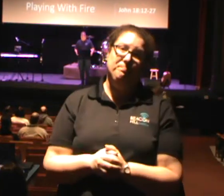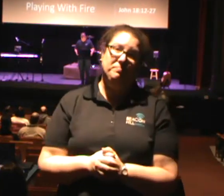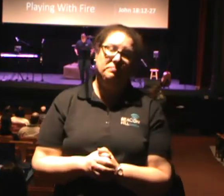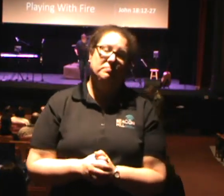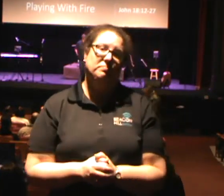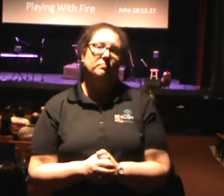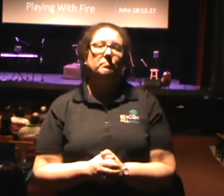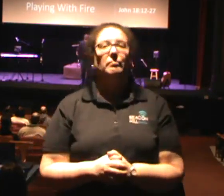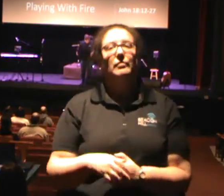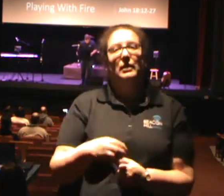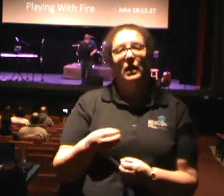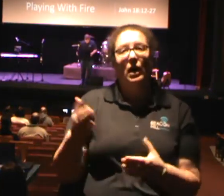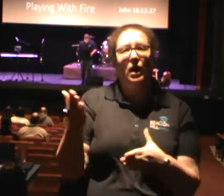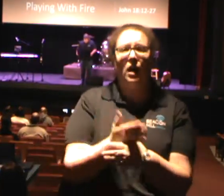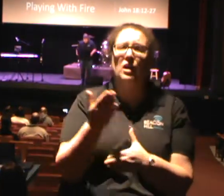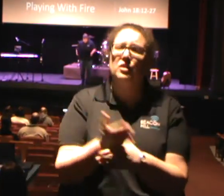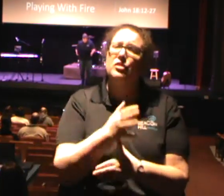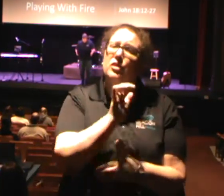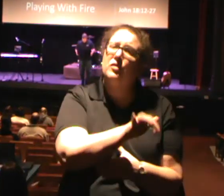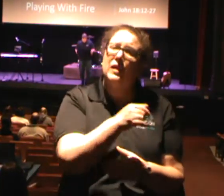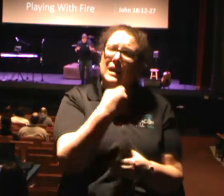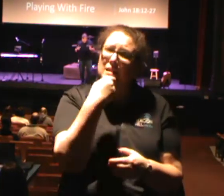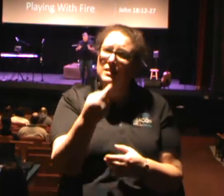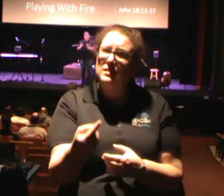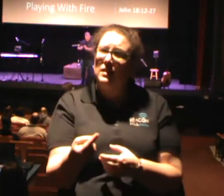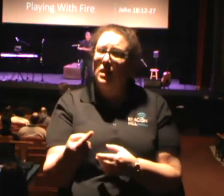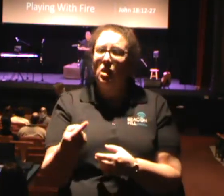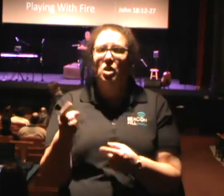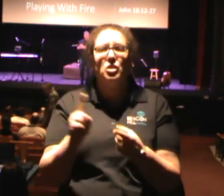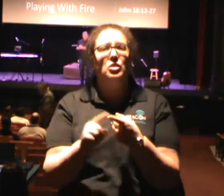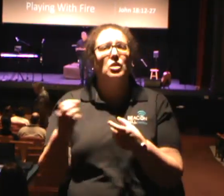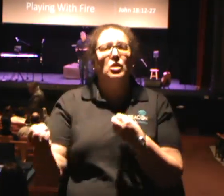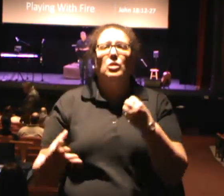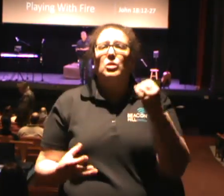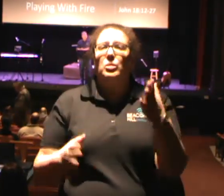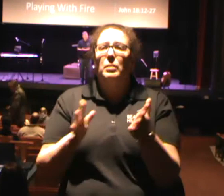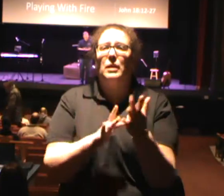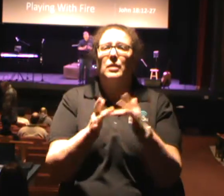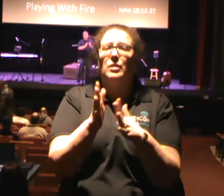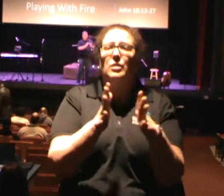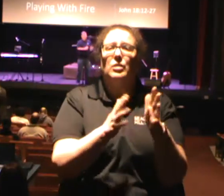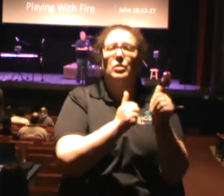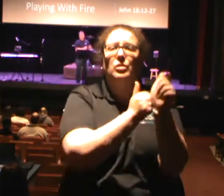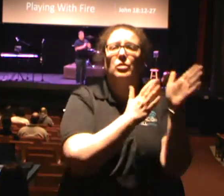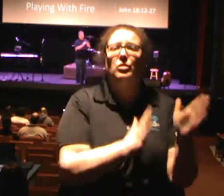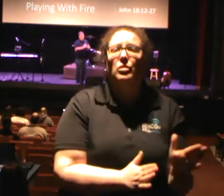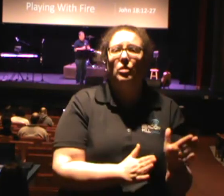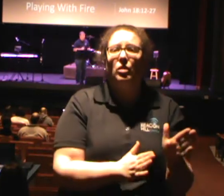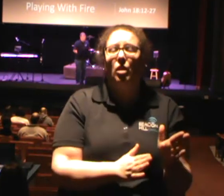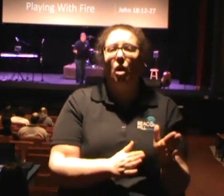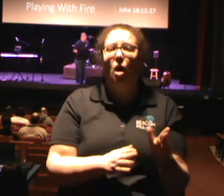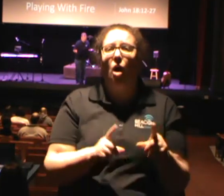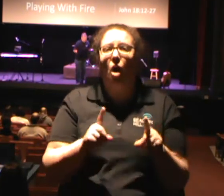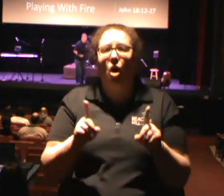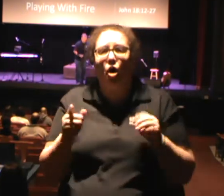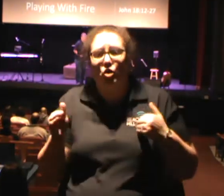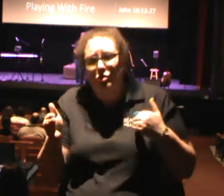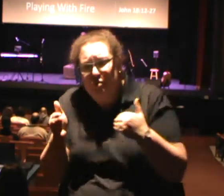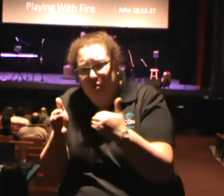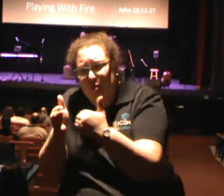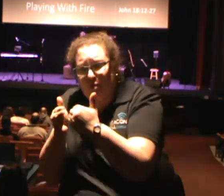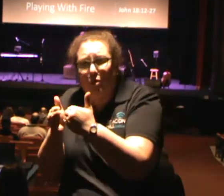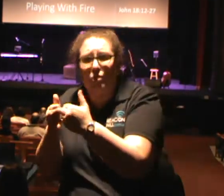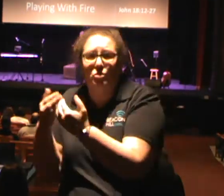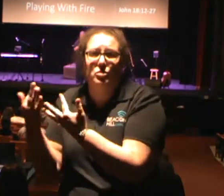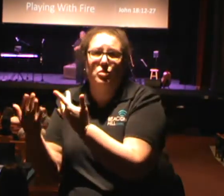I tell you that to tell you this. Too many Christians today are walking too close to the fire.